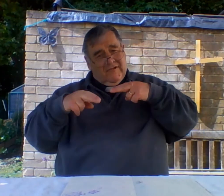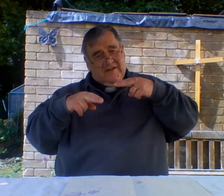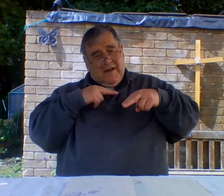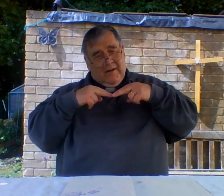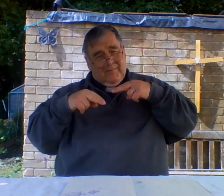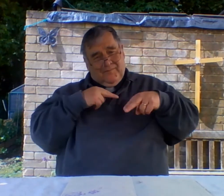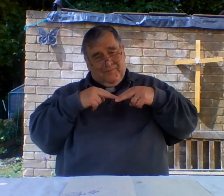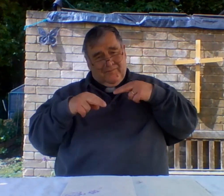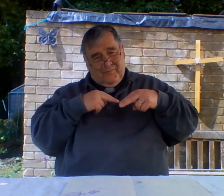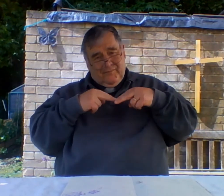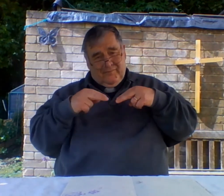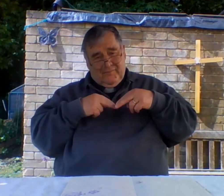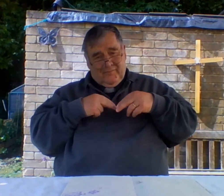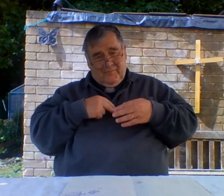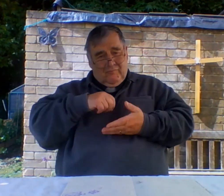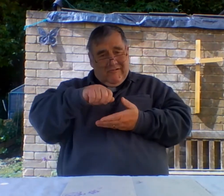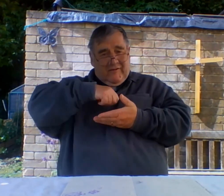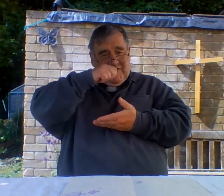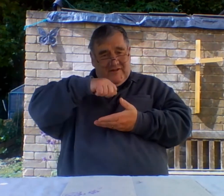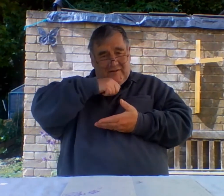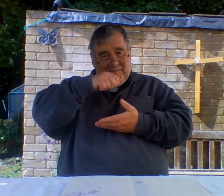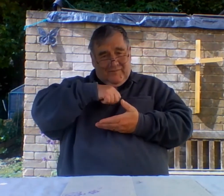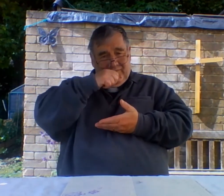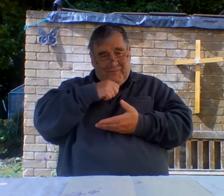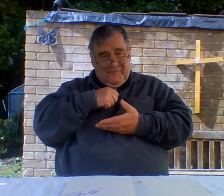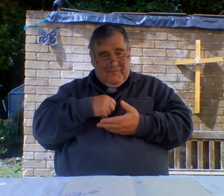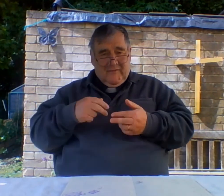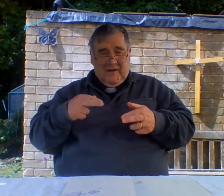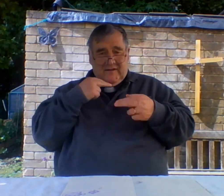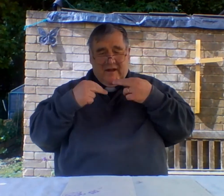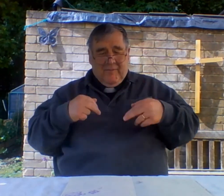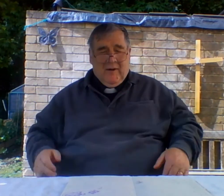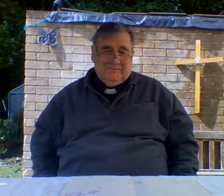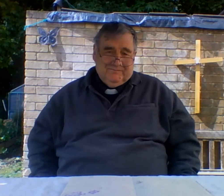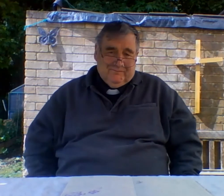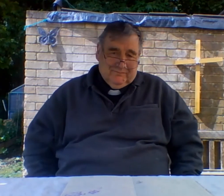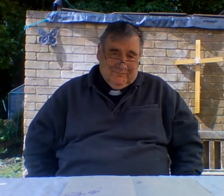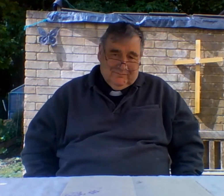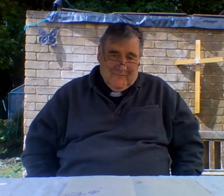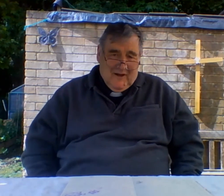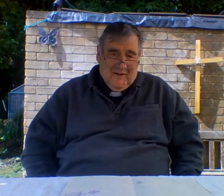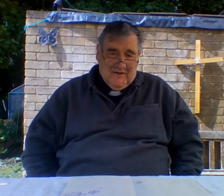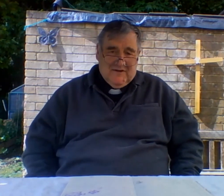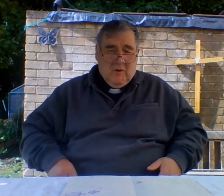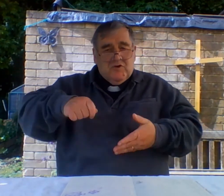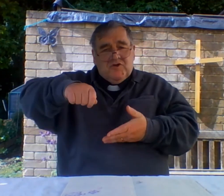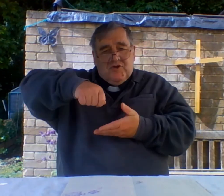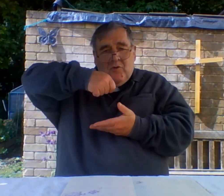dinner breakfast supper and so on soup